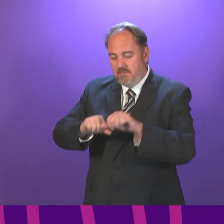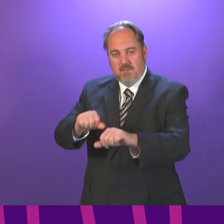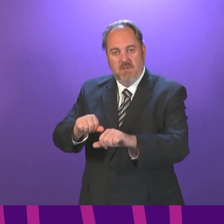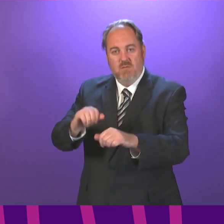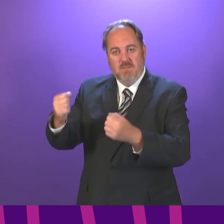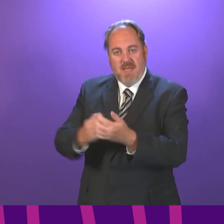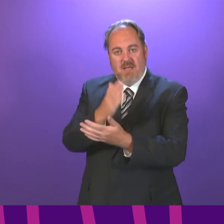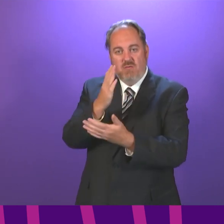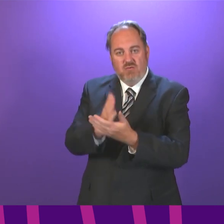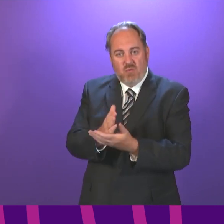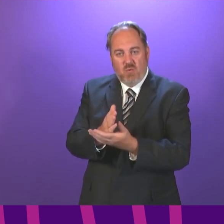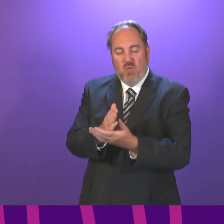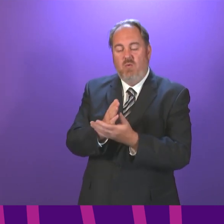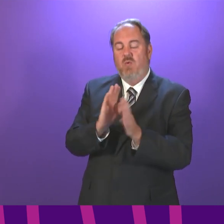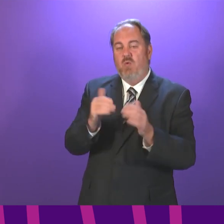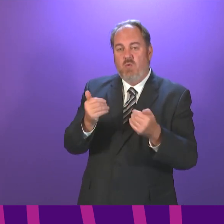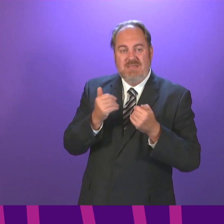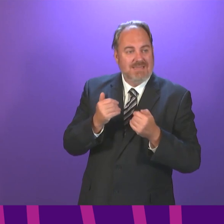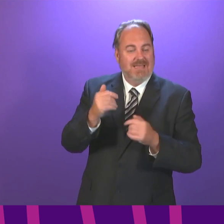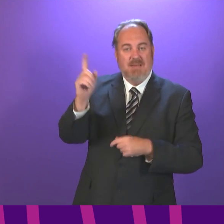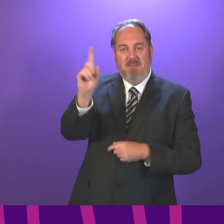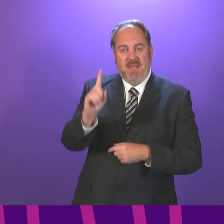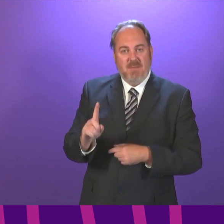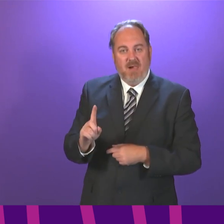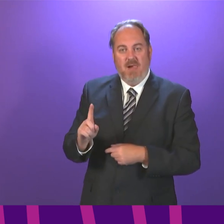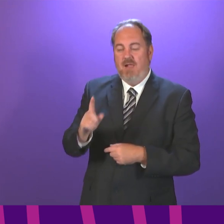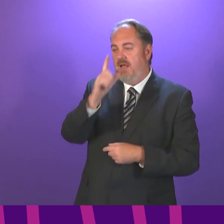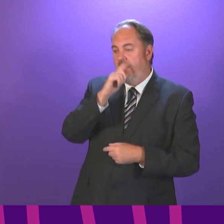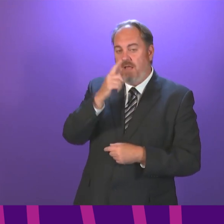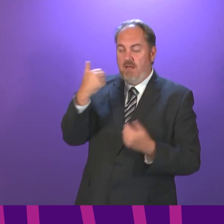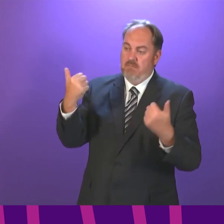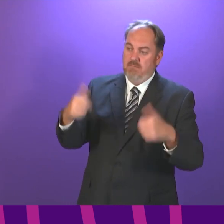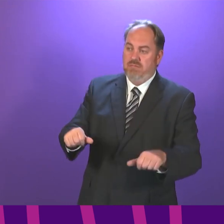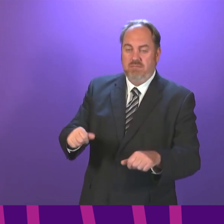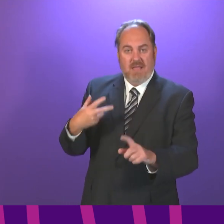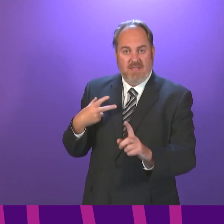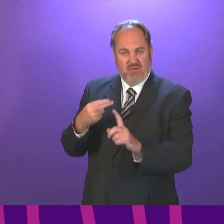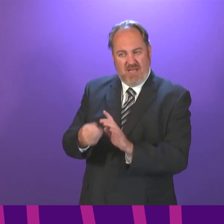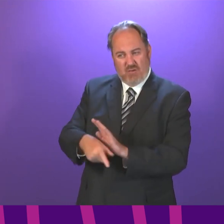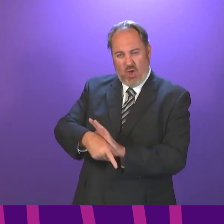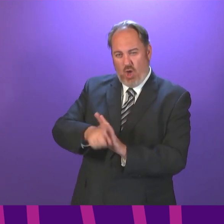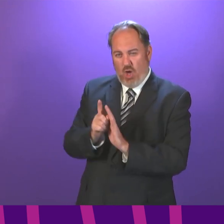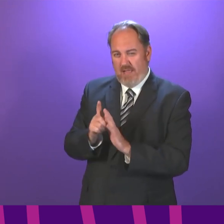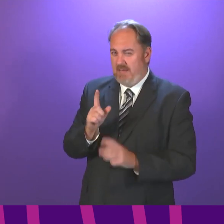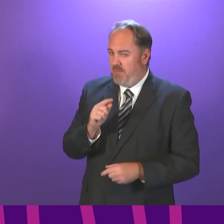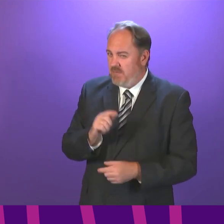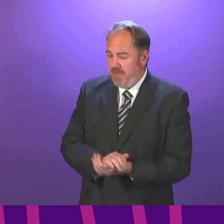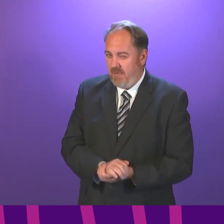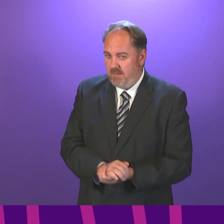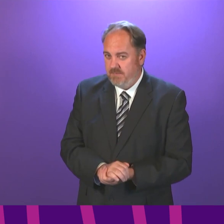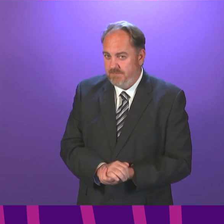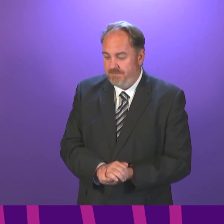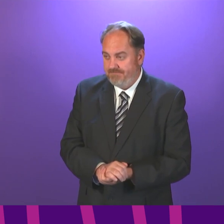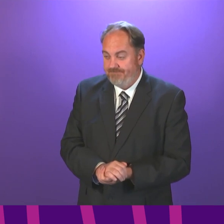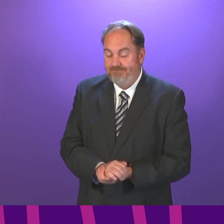with autism, who want to get the JAG, feel able to do so. First Minister? Well,